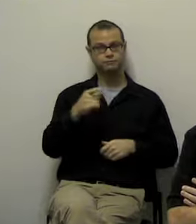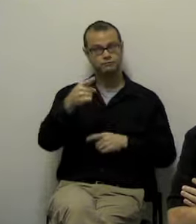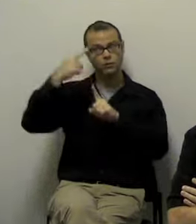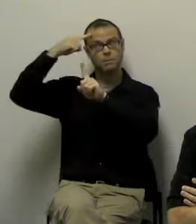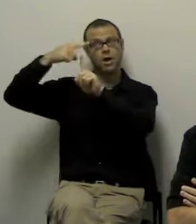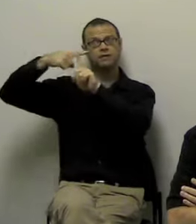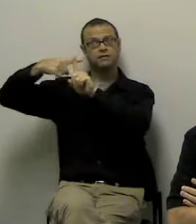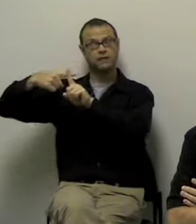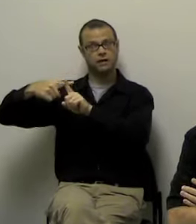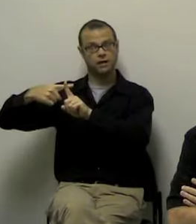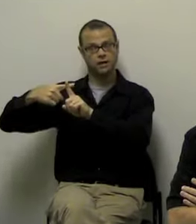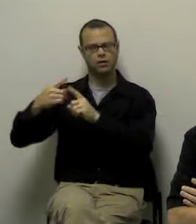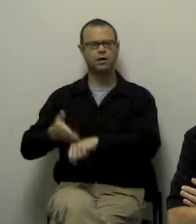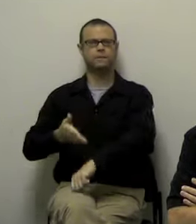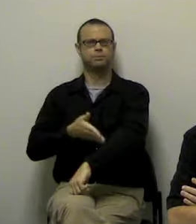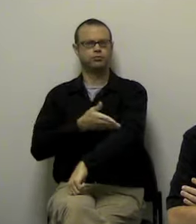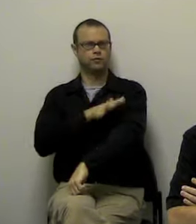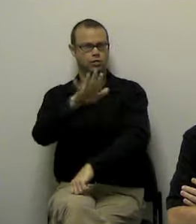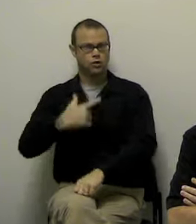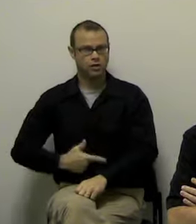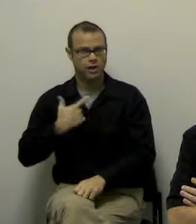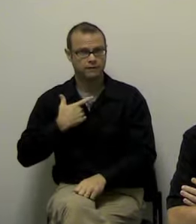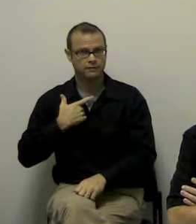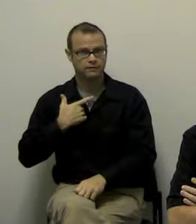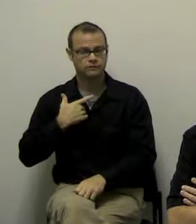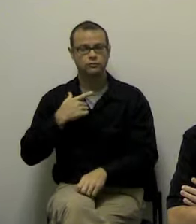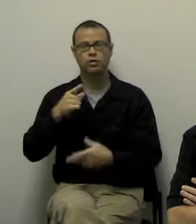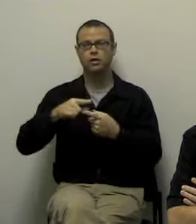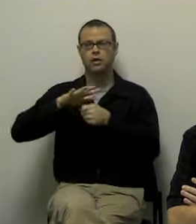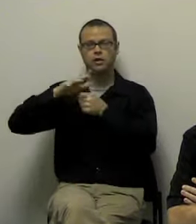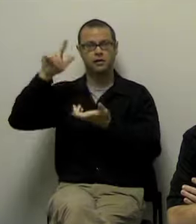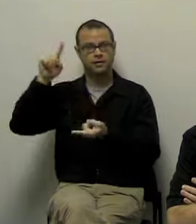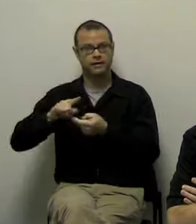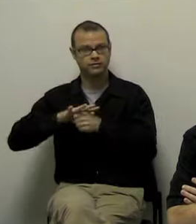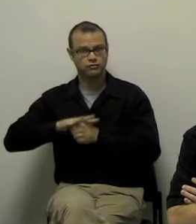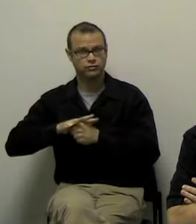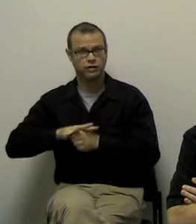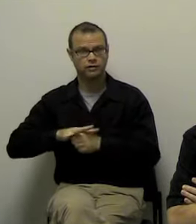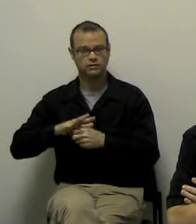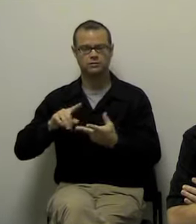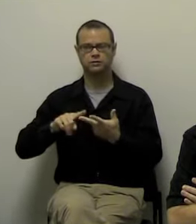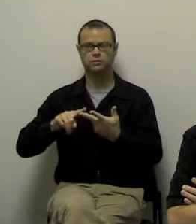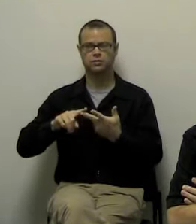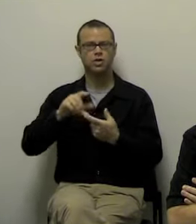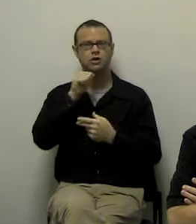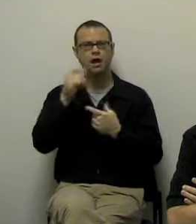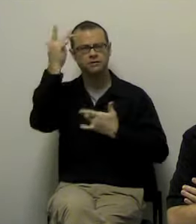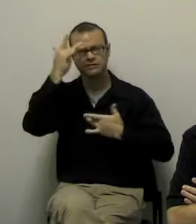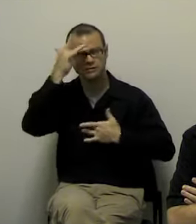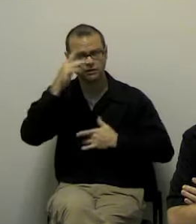rate of depression, a lower level of distress. You'll find that you're resistant to the common cold. This will improve your